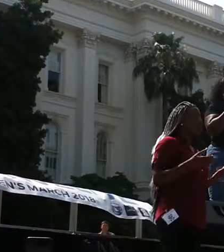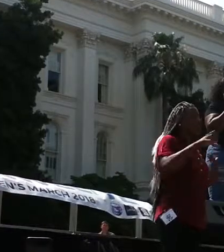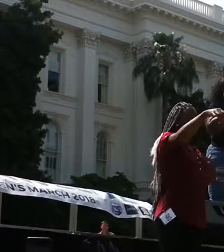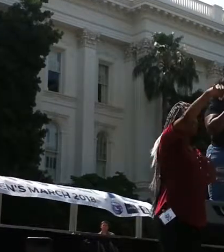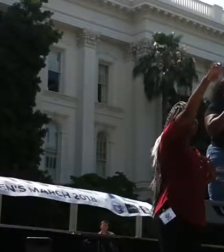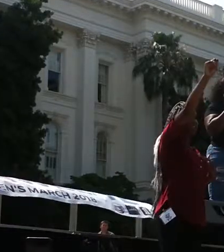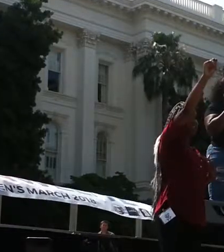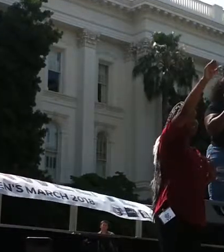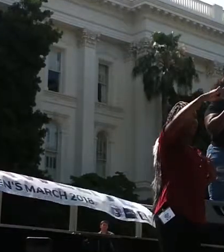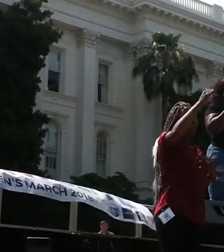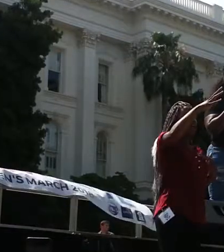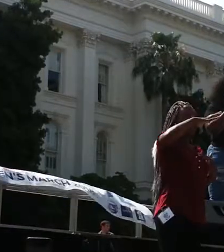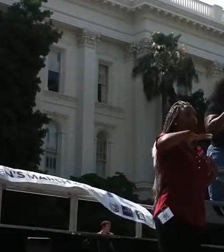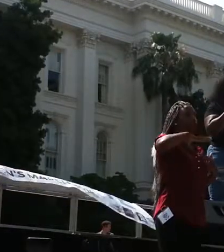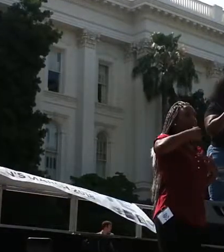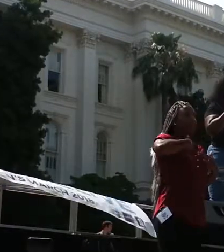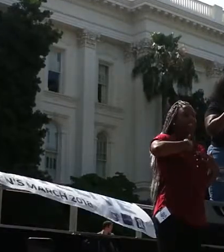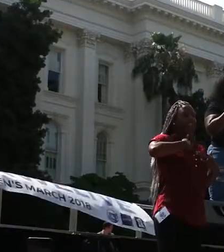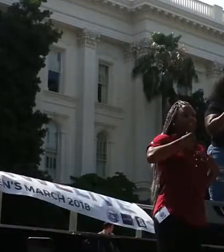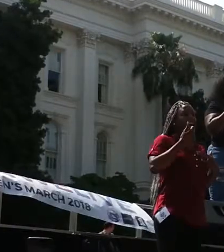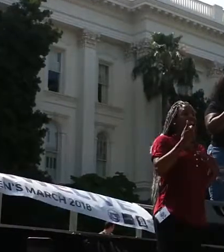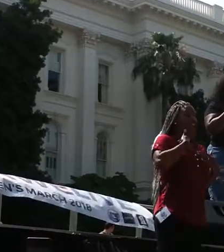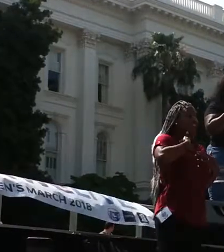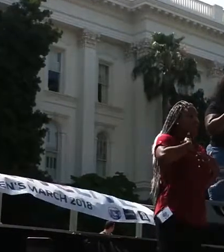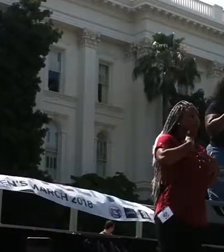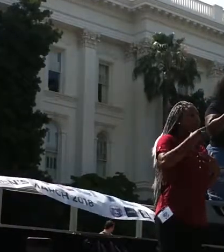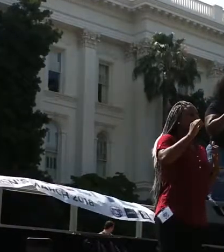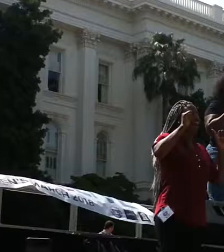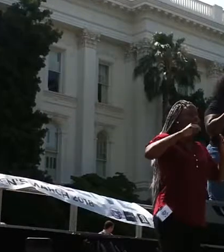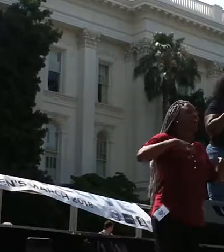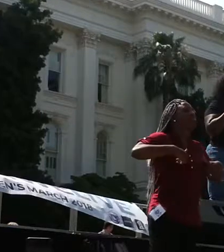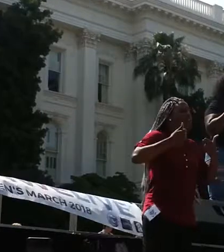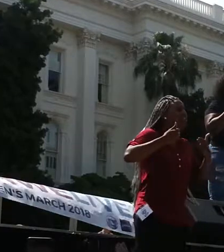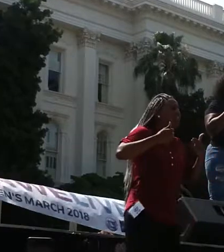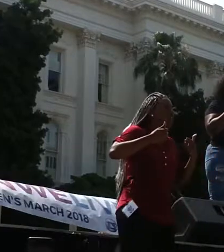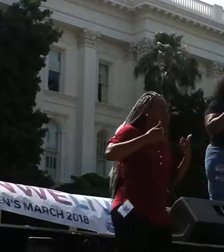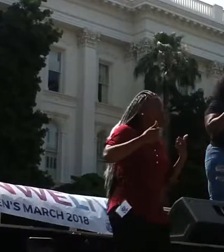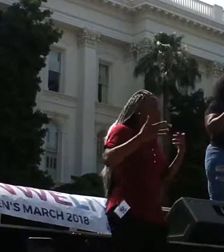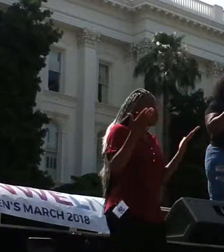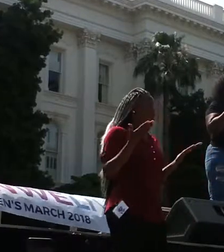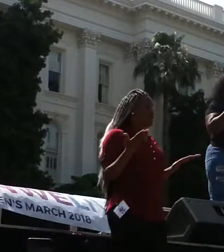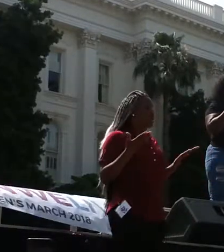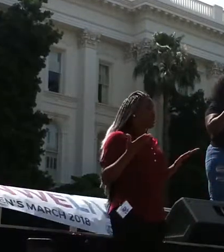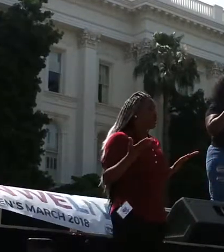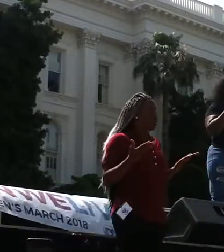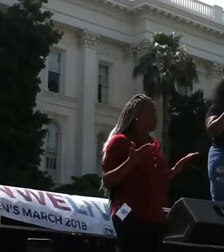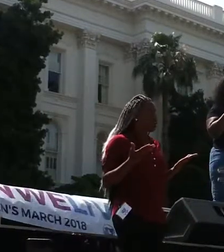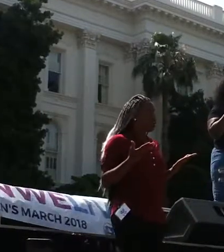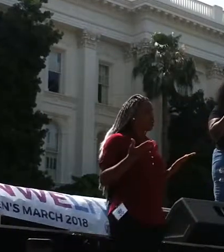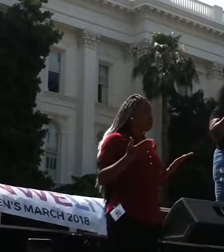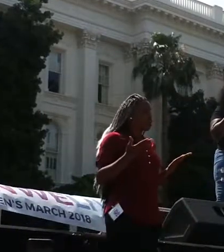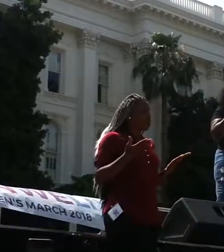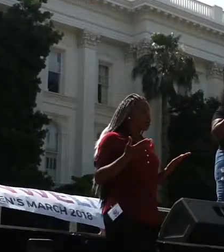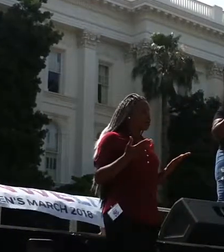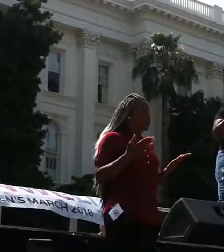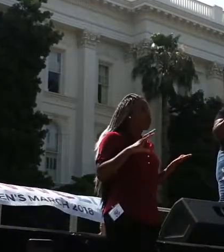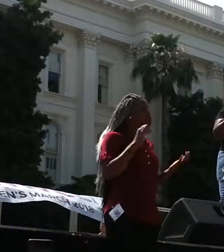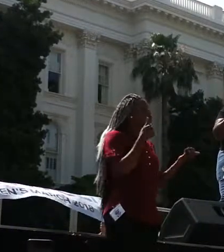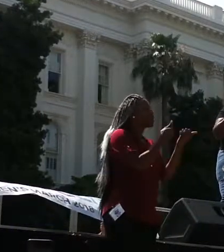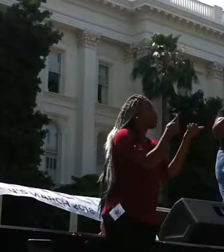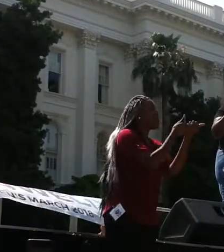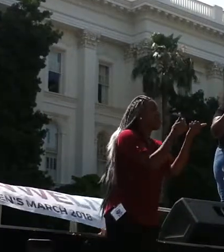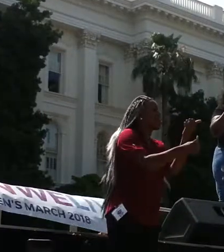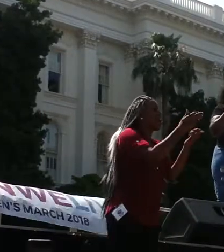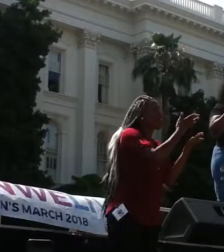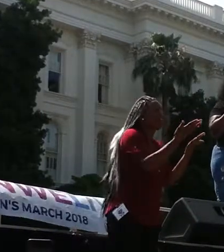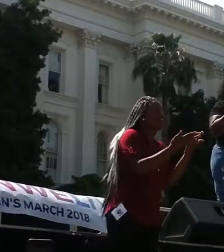woman, I am and I can live. Since we are here, since we are everything to everybody, we need